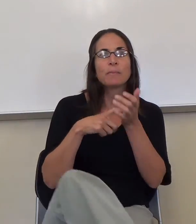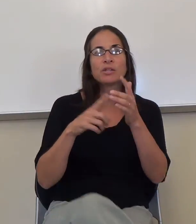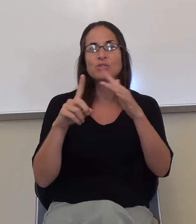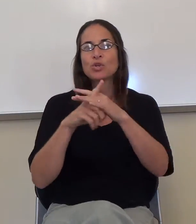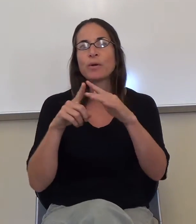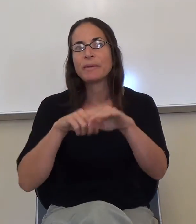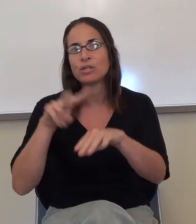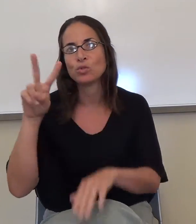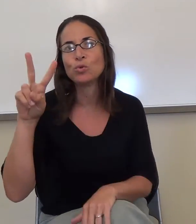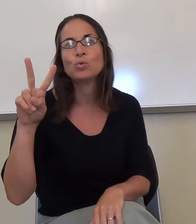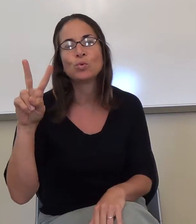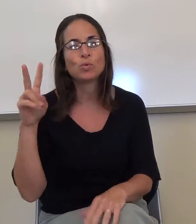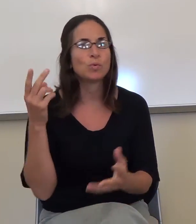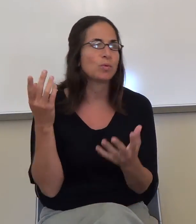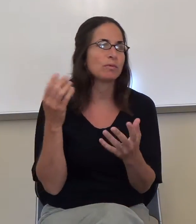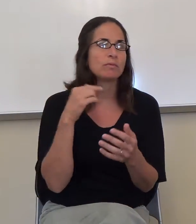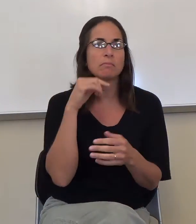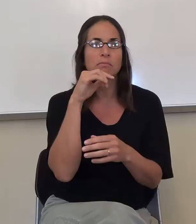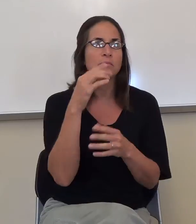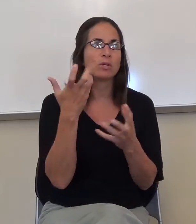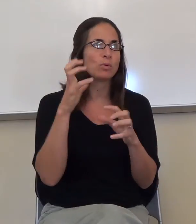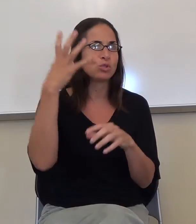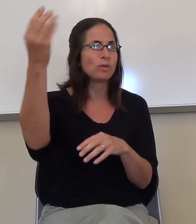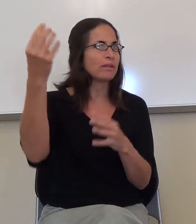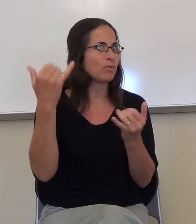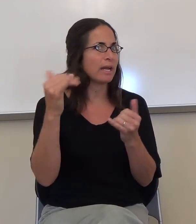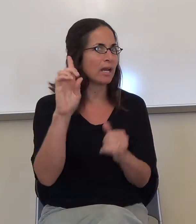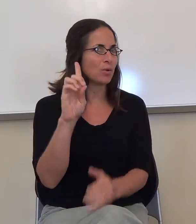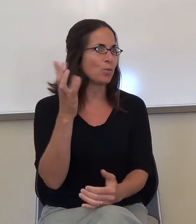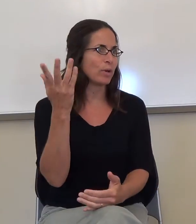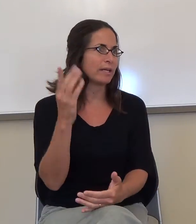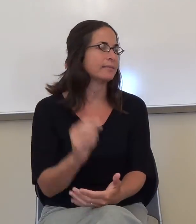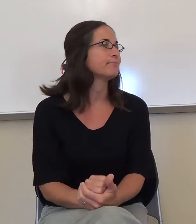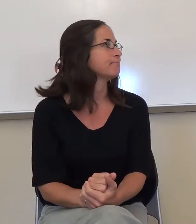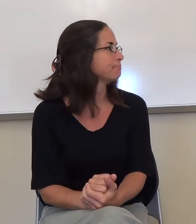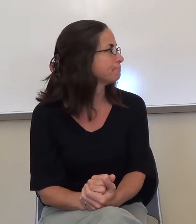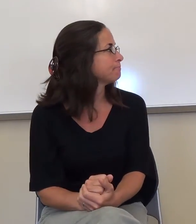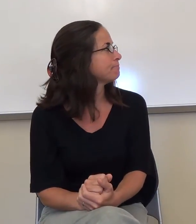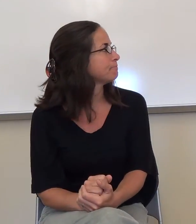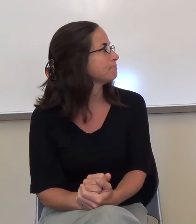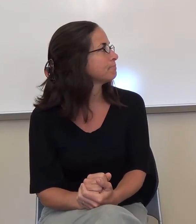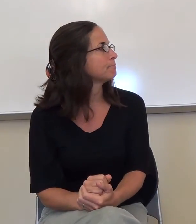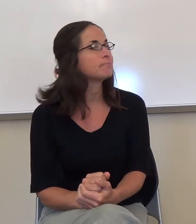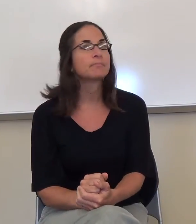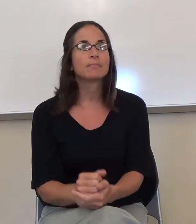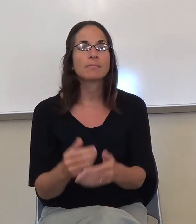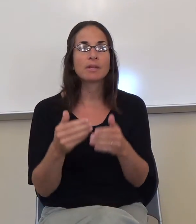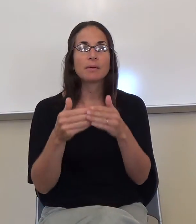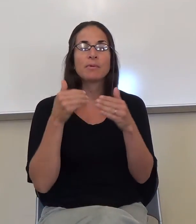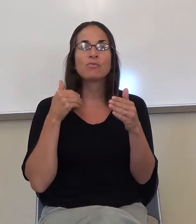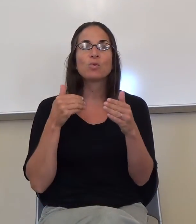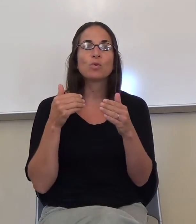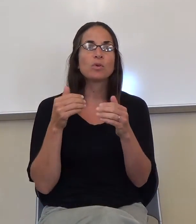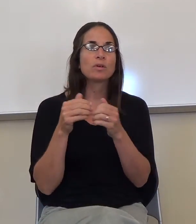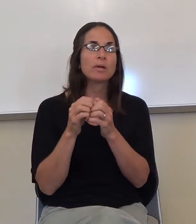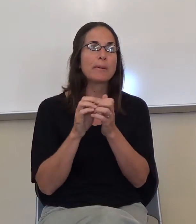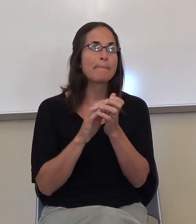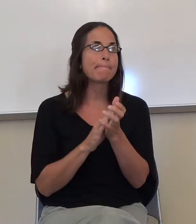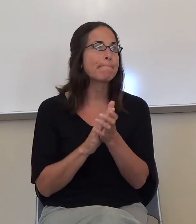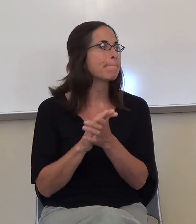of minutes late, that's not going to be too much. Okay, so let's just look, before the reading center people leave, I mean, that's the other thing, R